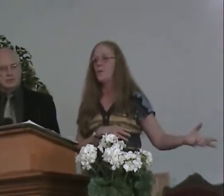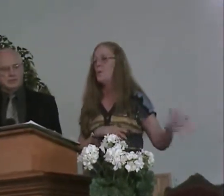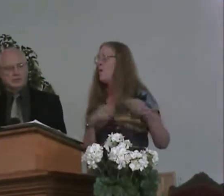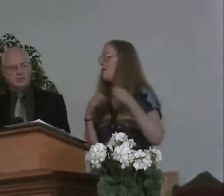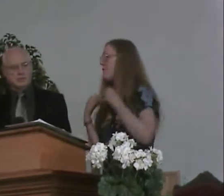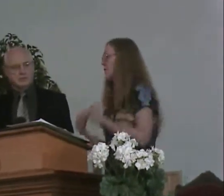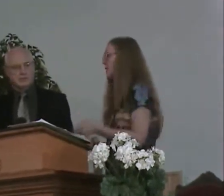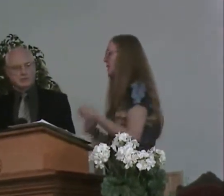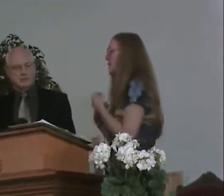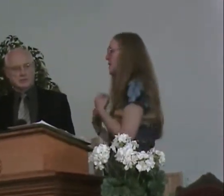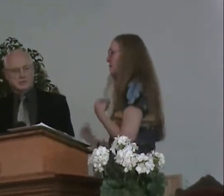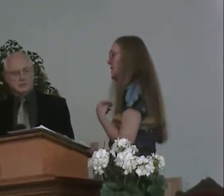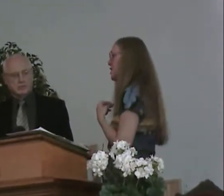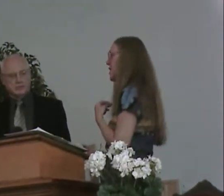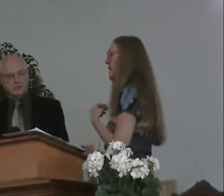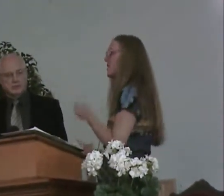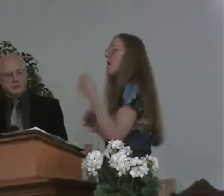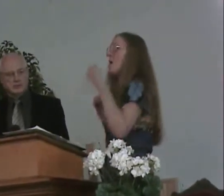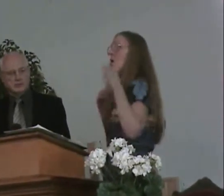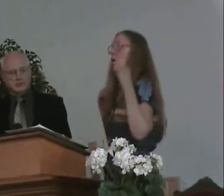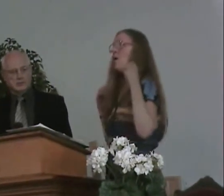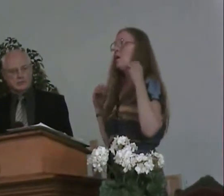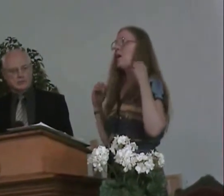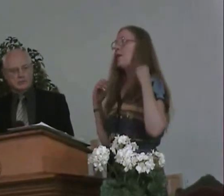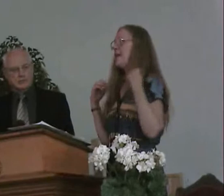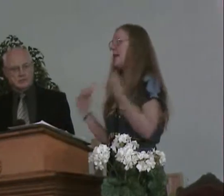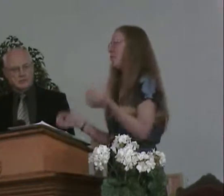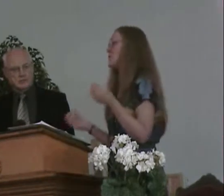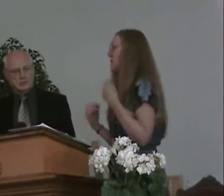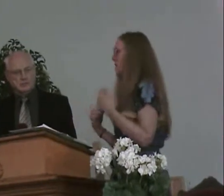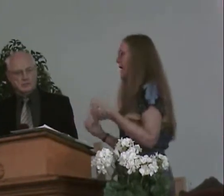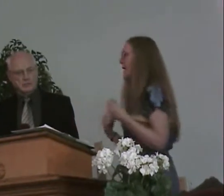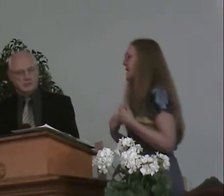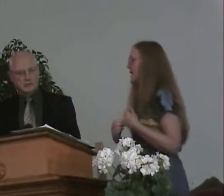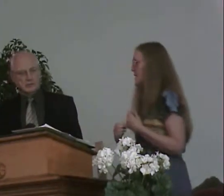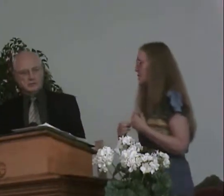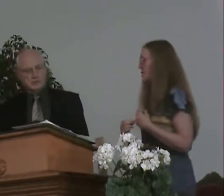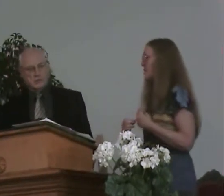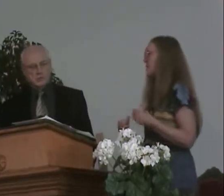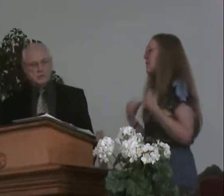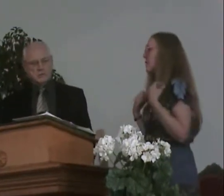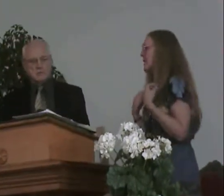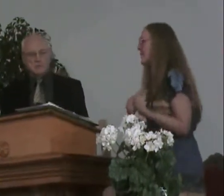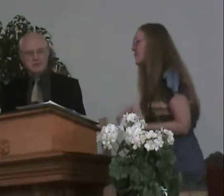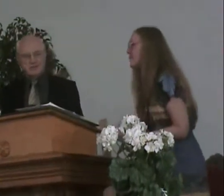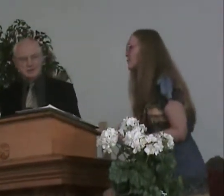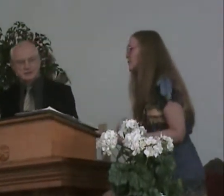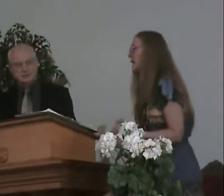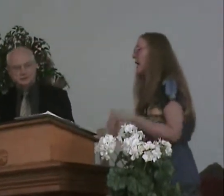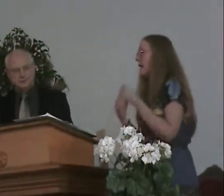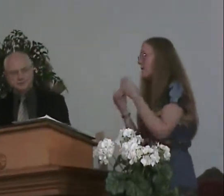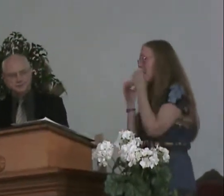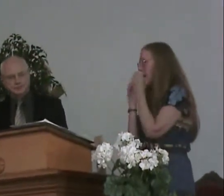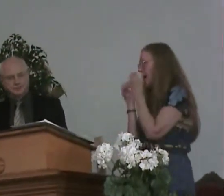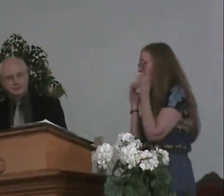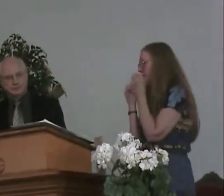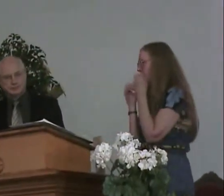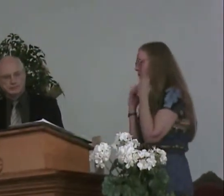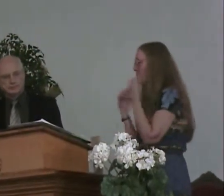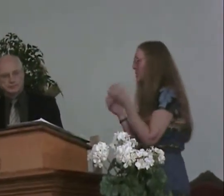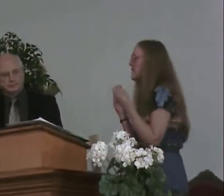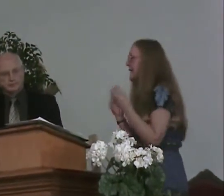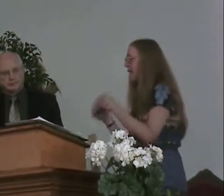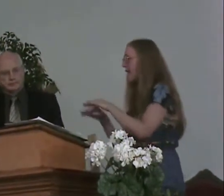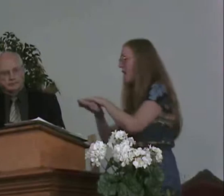or a nephew. Or a friend, a friend child. Or the neighbors come knocking at your door saying we need food. If our